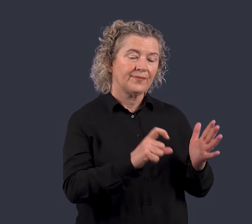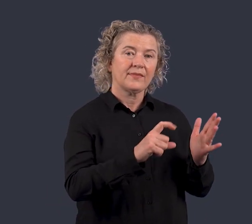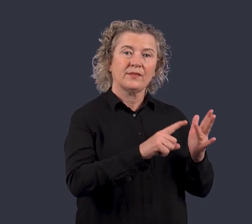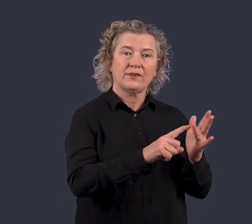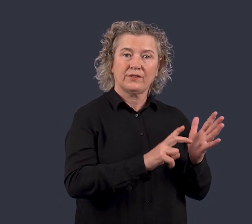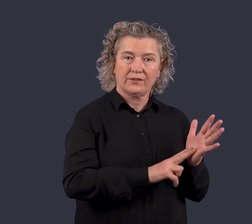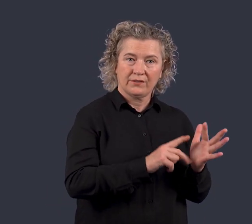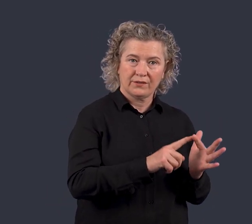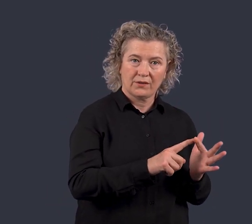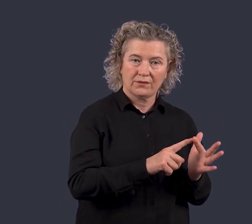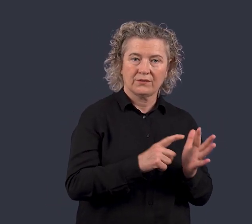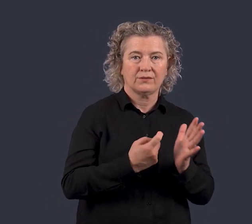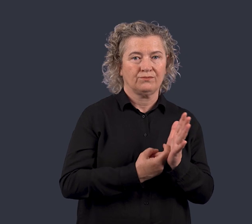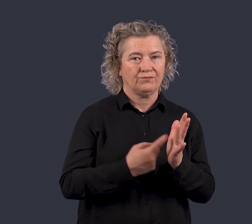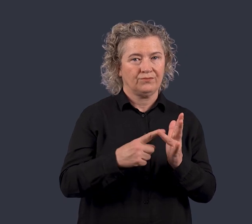Cone rod dystrophy.